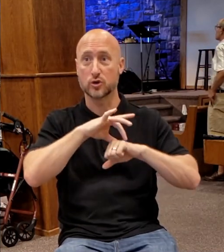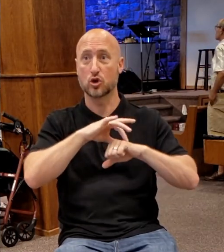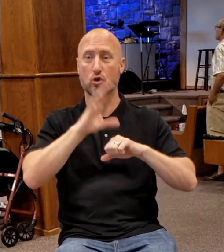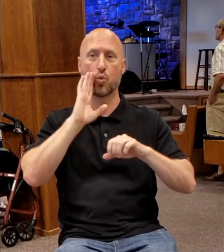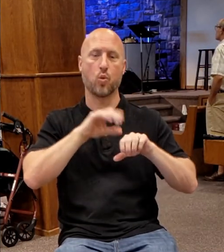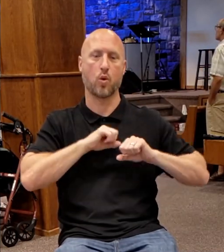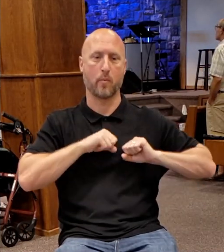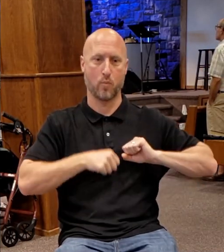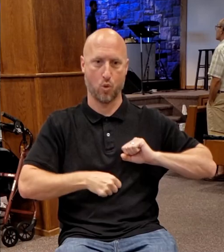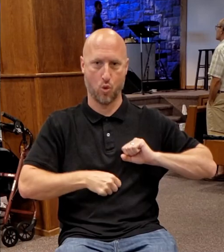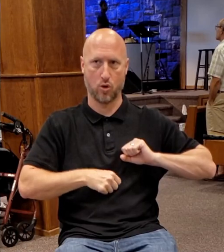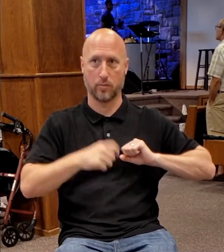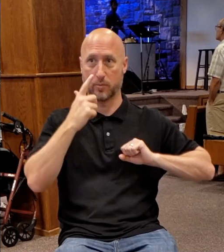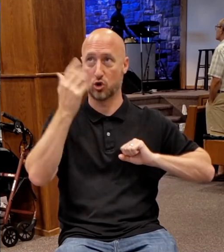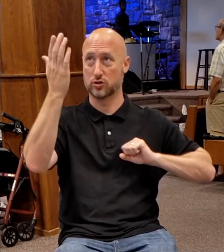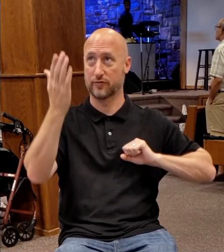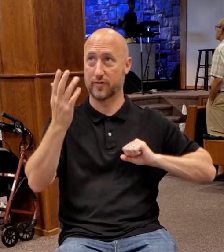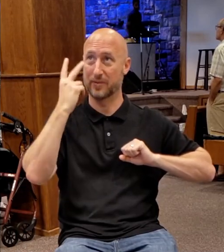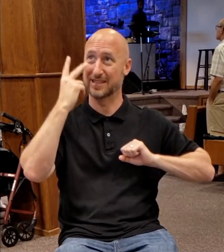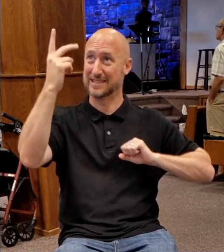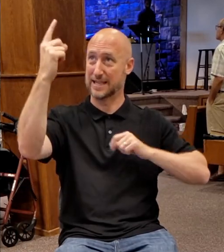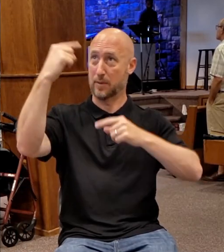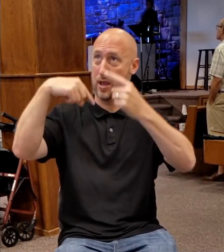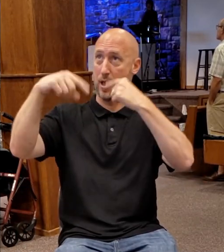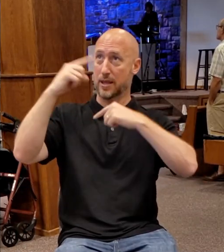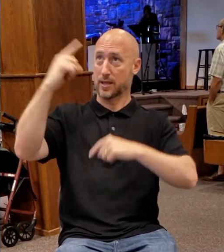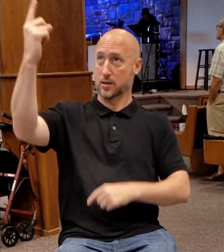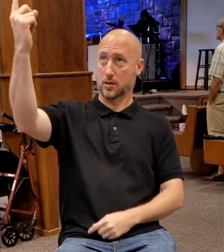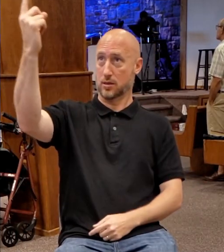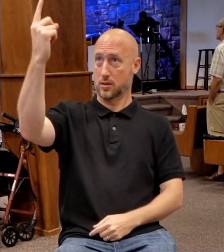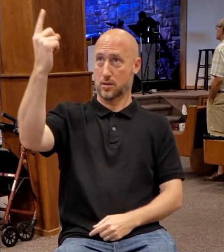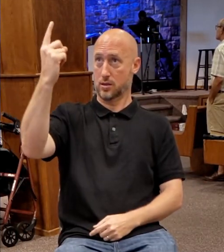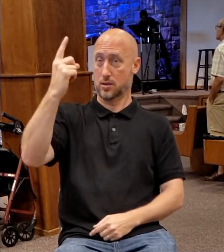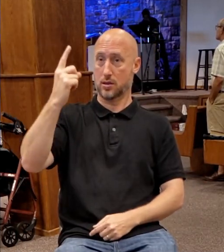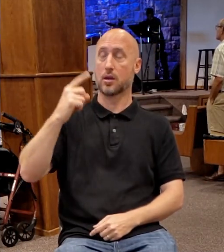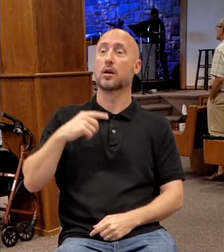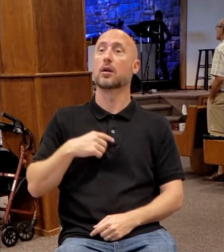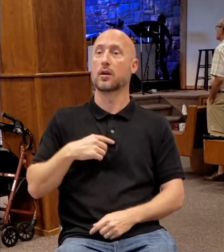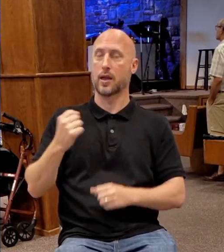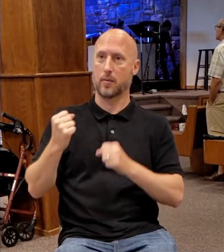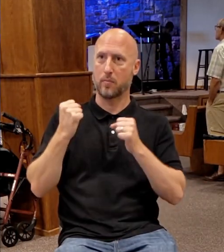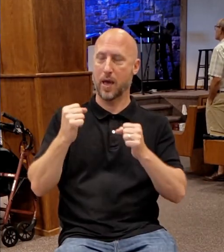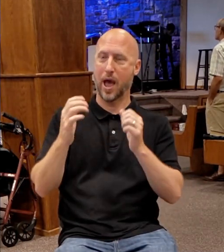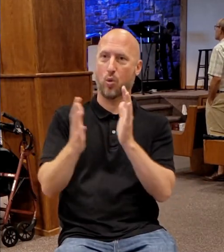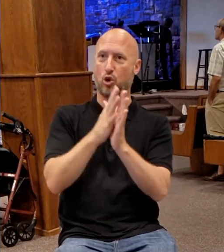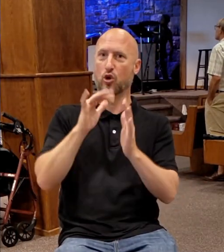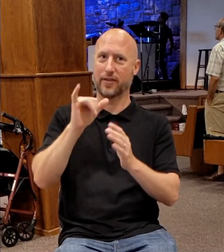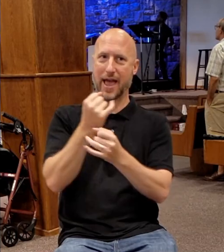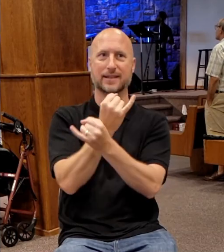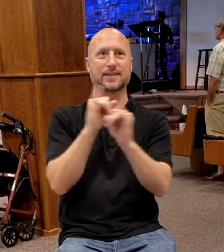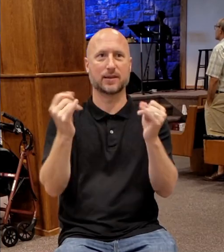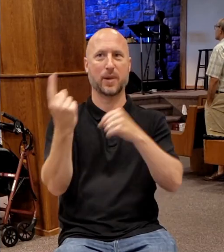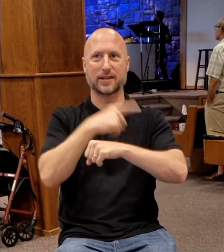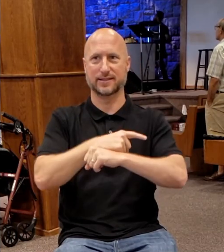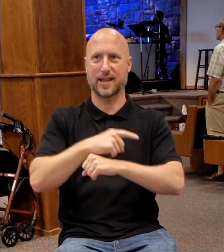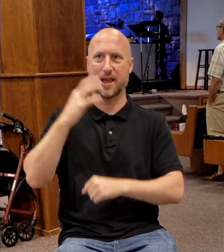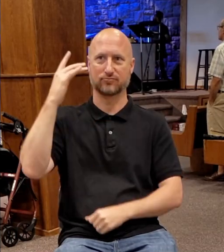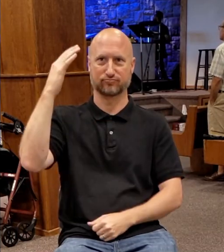him when they see the son of man coming in the clouds of heaven with power and great glory. That's Independence Day. All right?